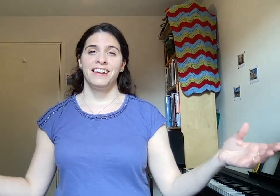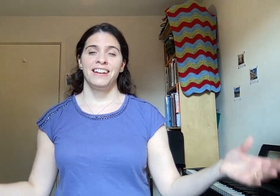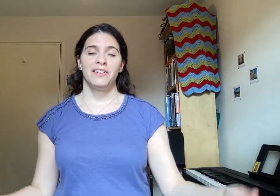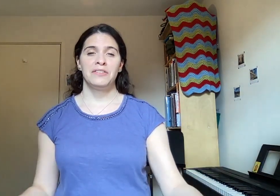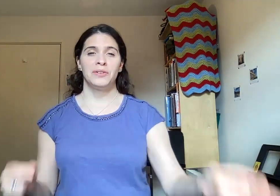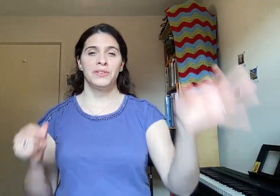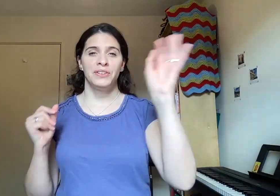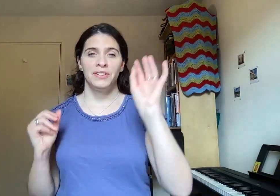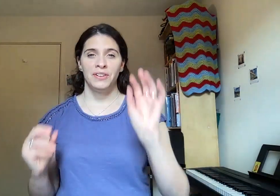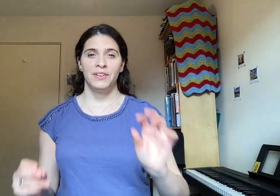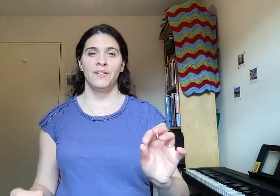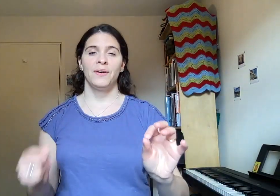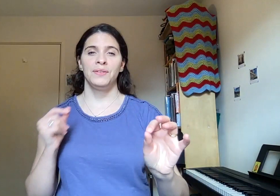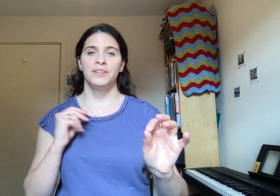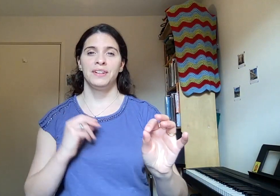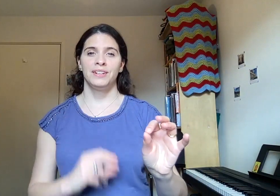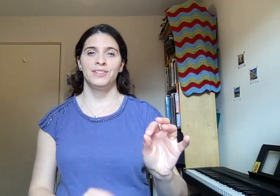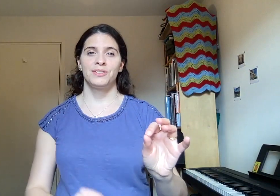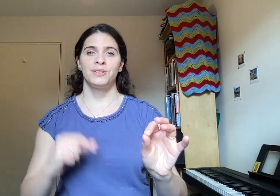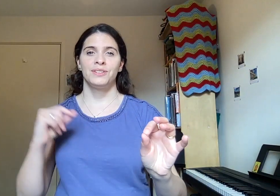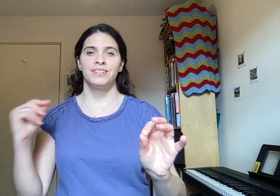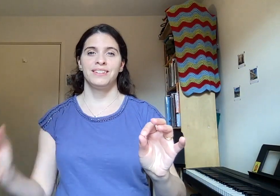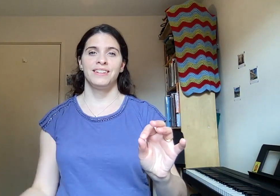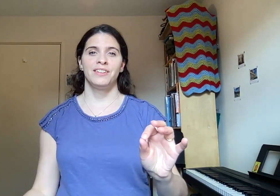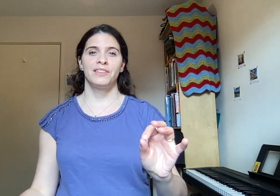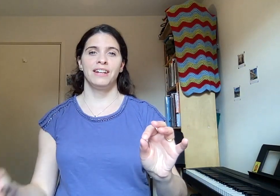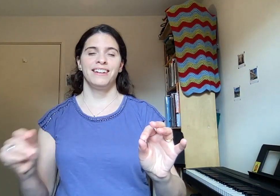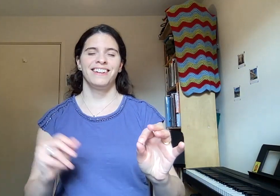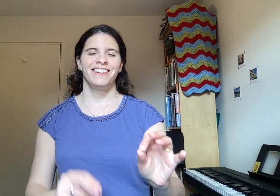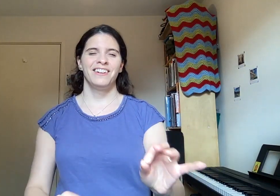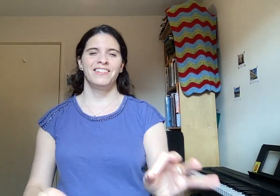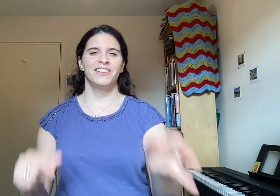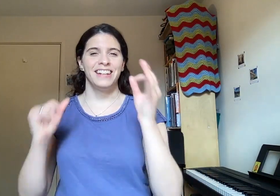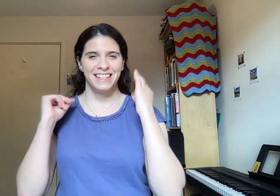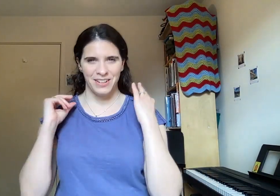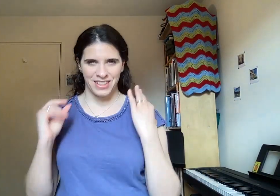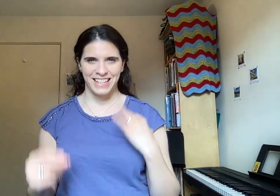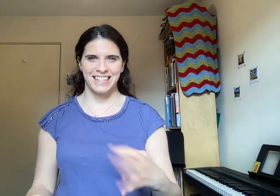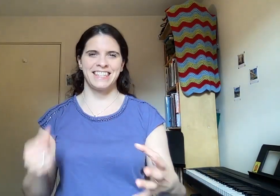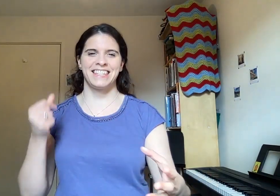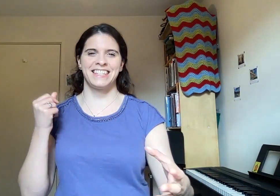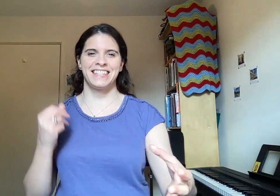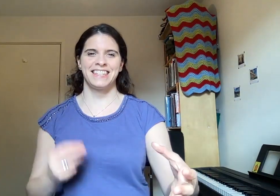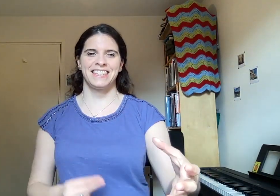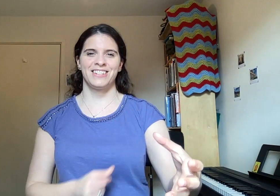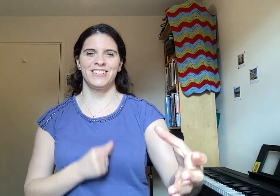4, hold. 2, 3, 4, hiss out. 2,